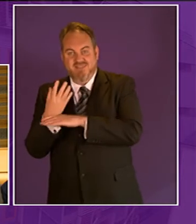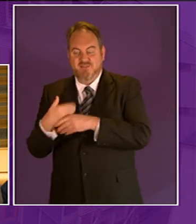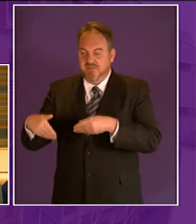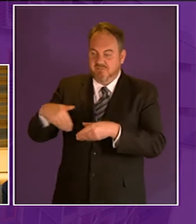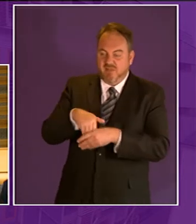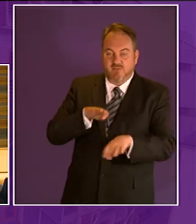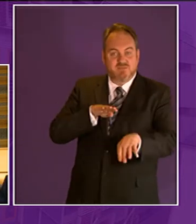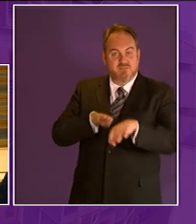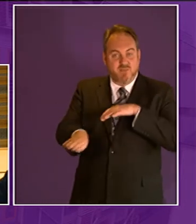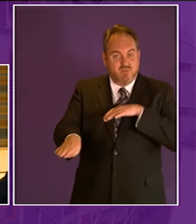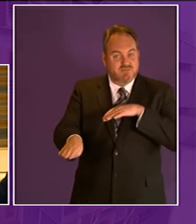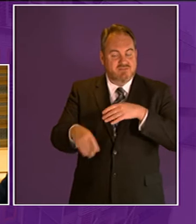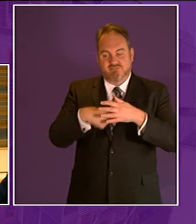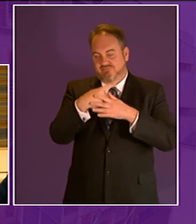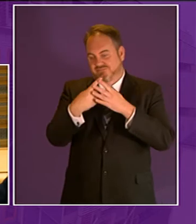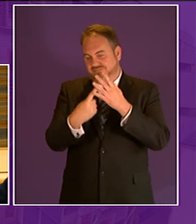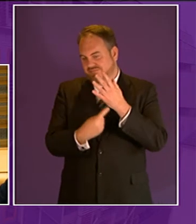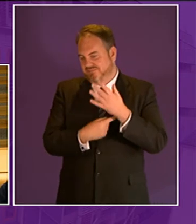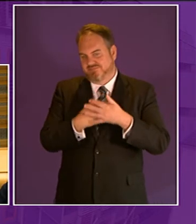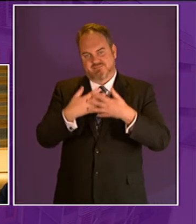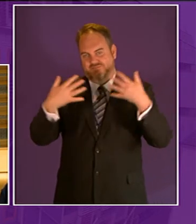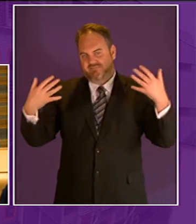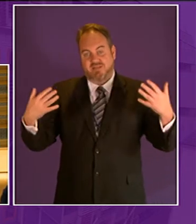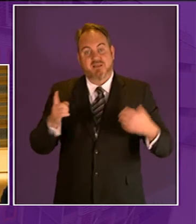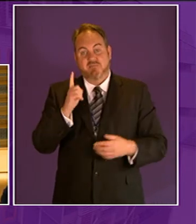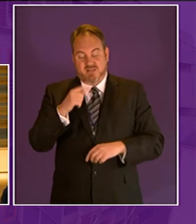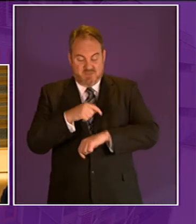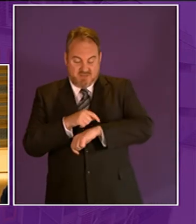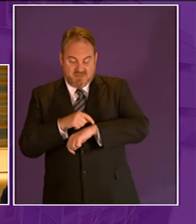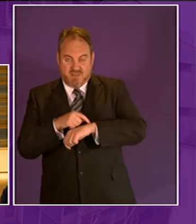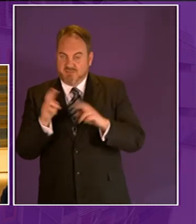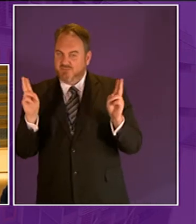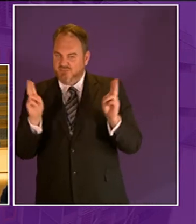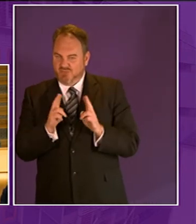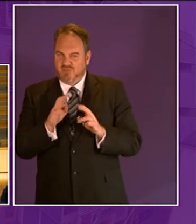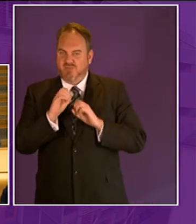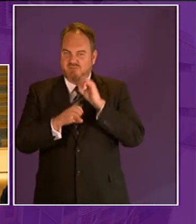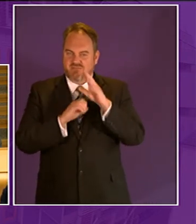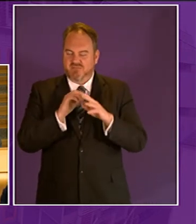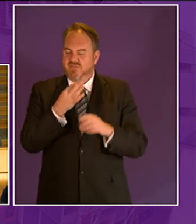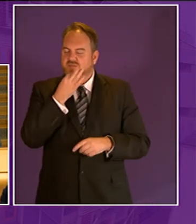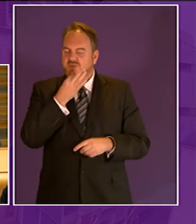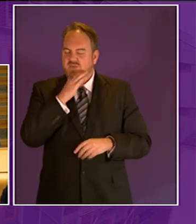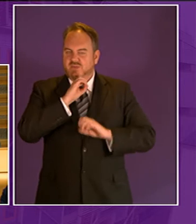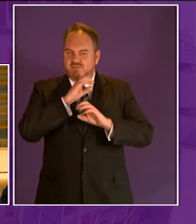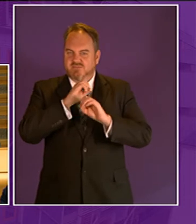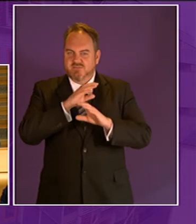and many many other examples however in the short time I have I was just going to pick through a few of those the marine conservation